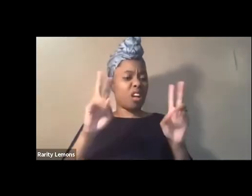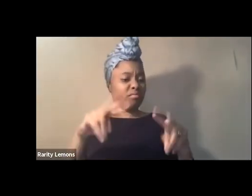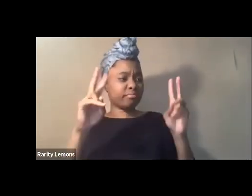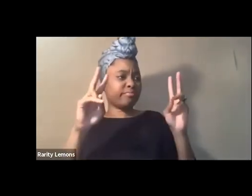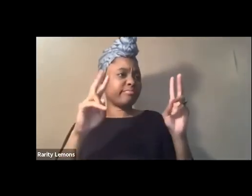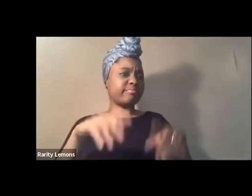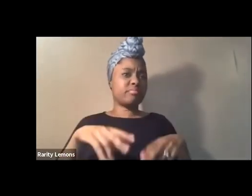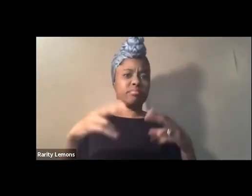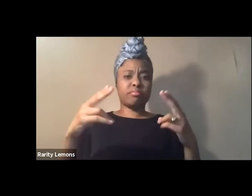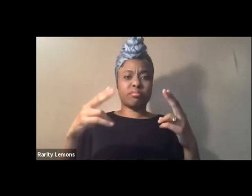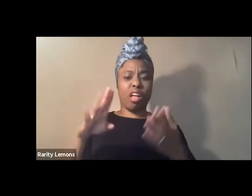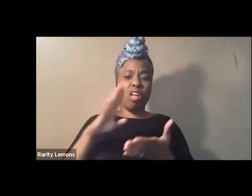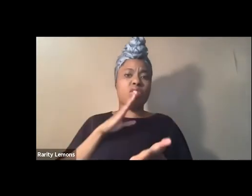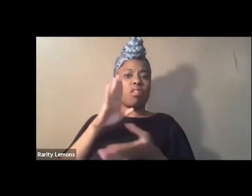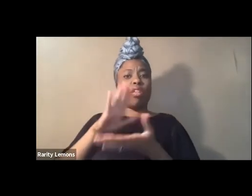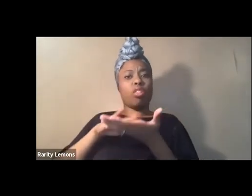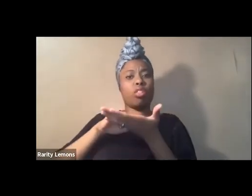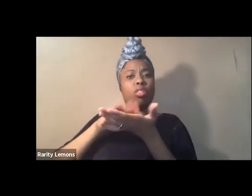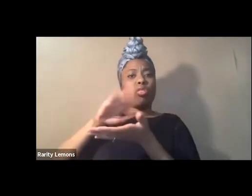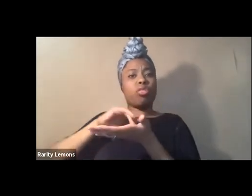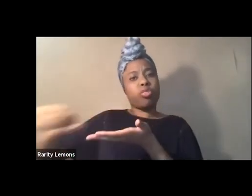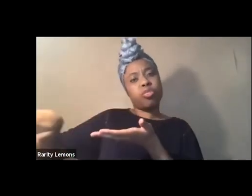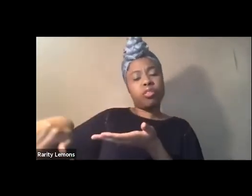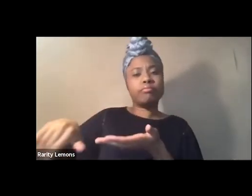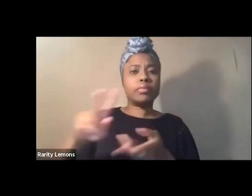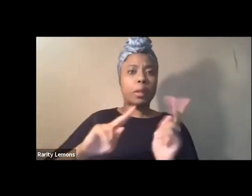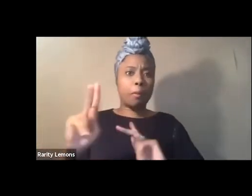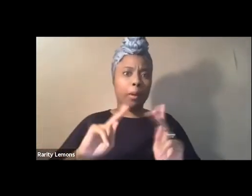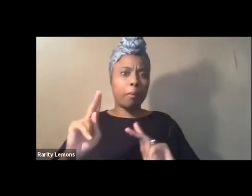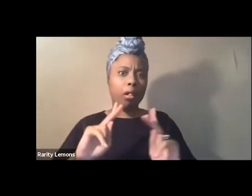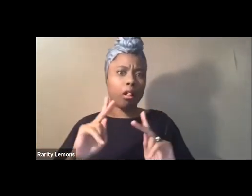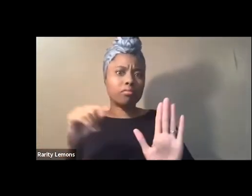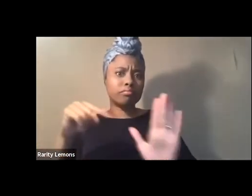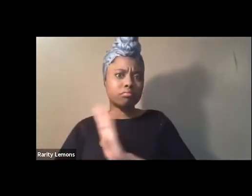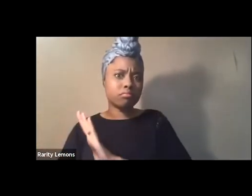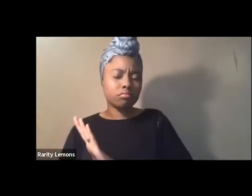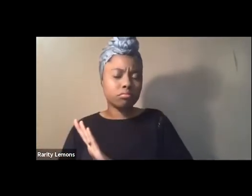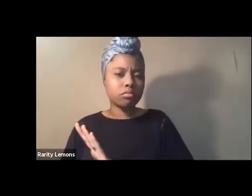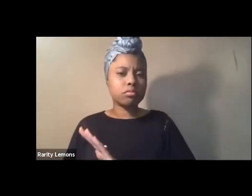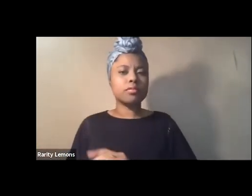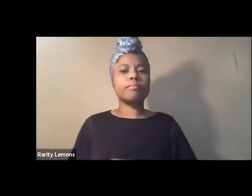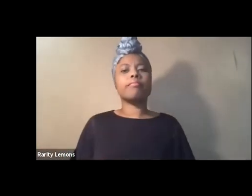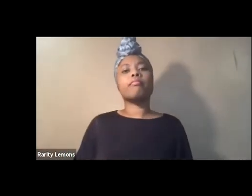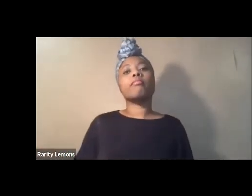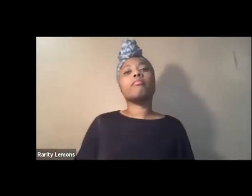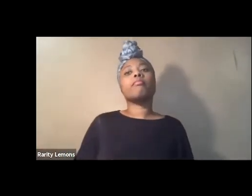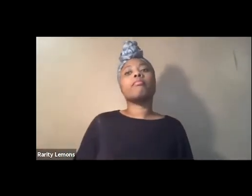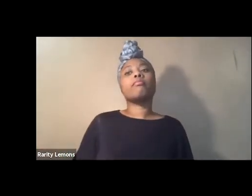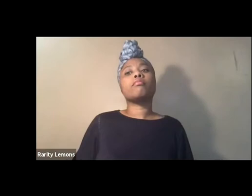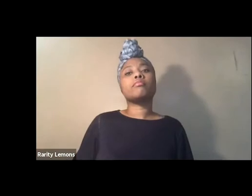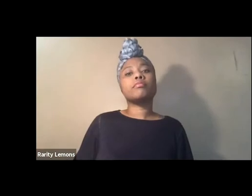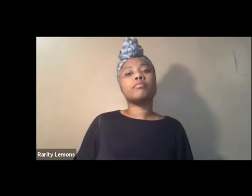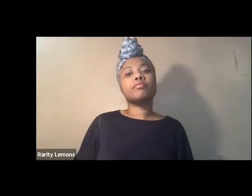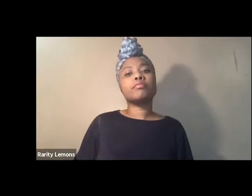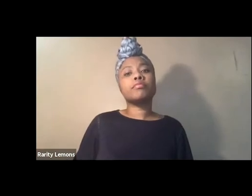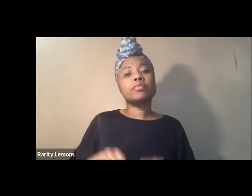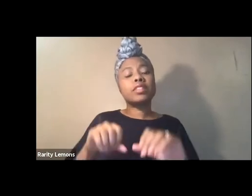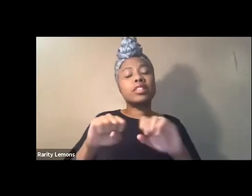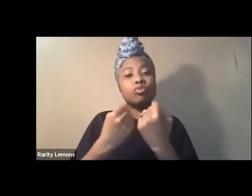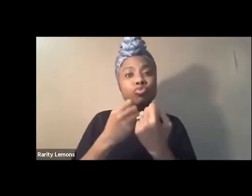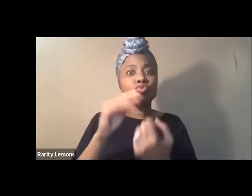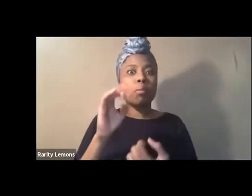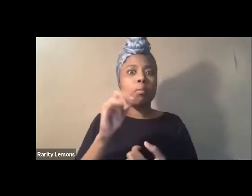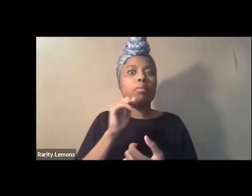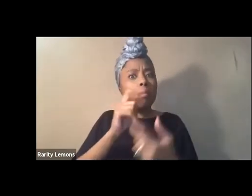and put them in virtual death by cancellation social media does have a role to play and a positive one at